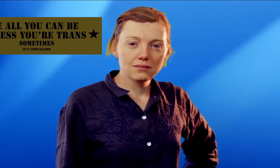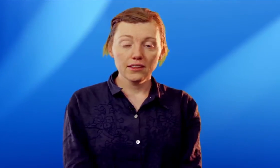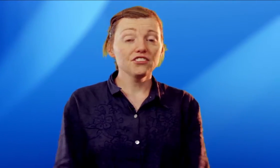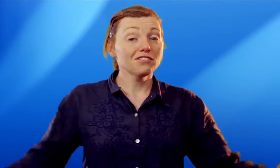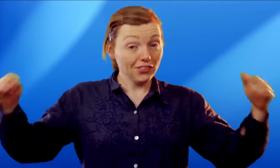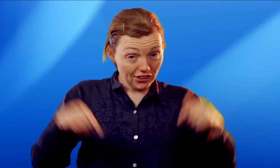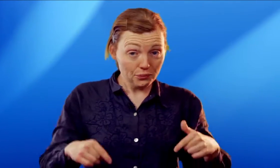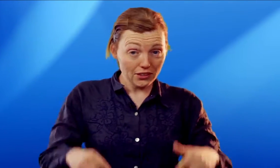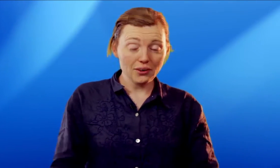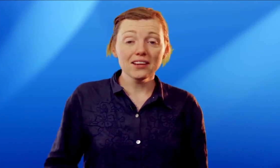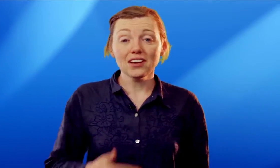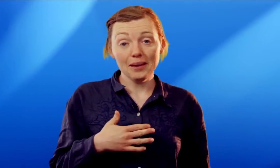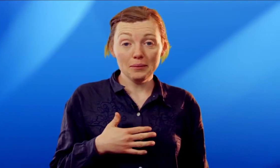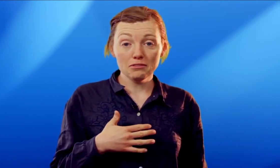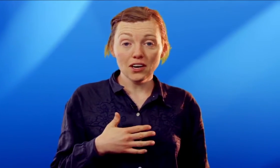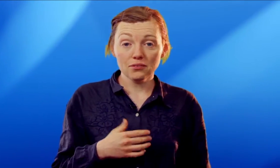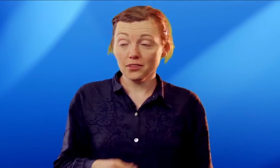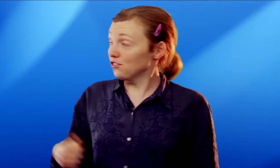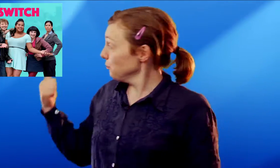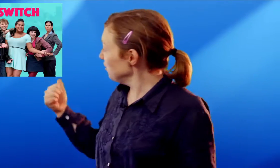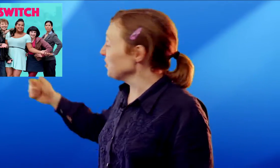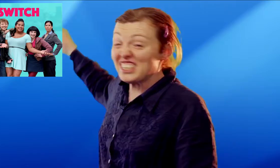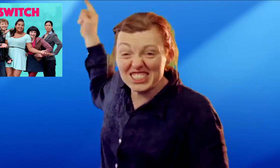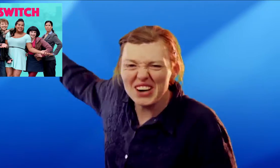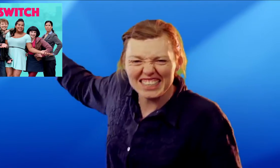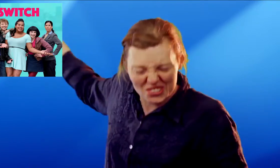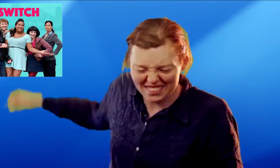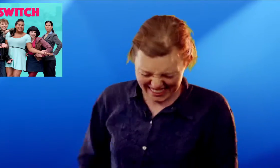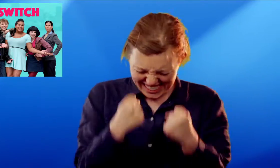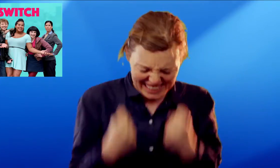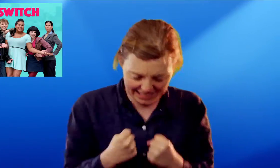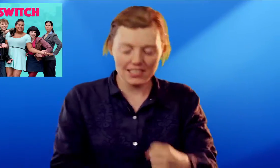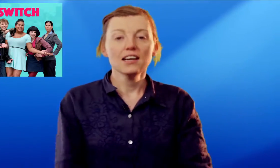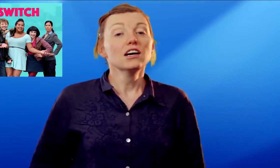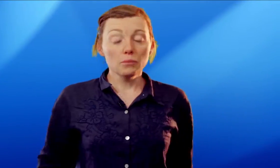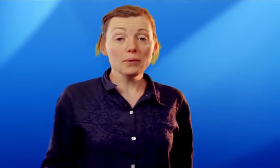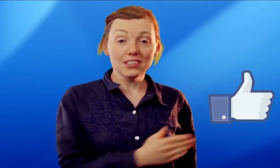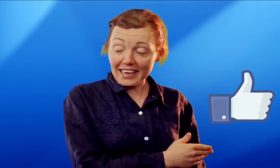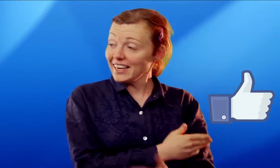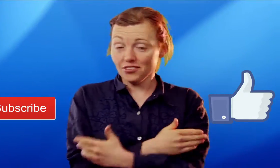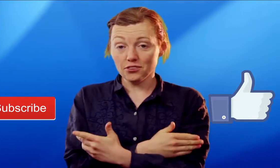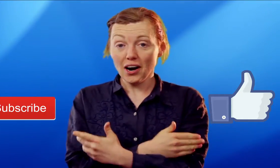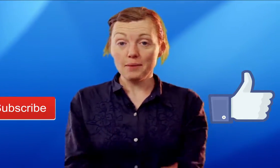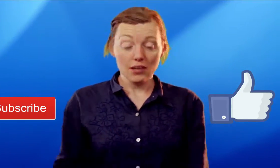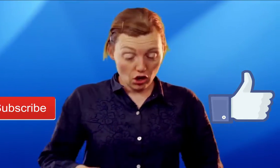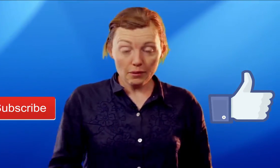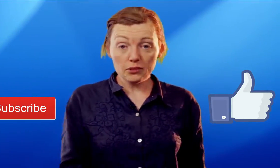That's it for this week in trans. I'm Amy Fox from The Switch with the correct graphic. Yes! Remember to like and subscribe. Comment